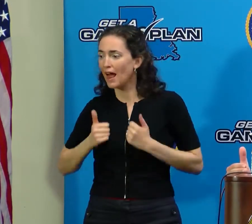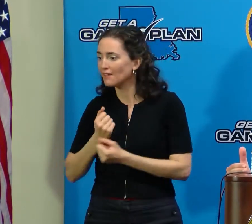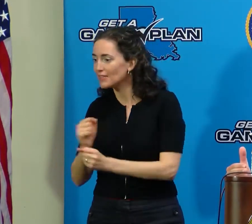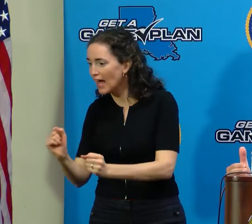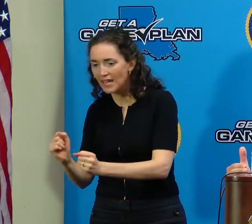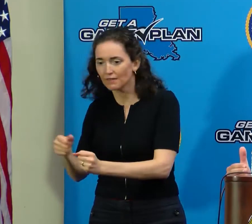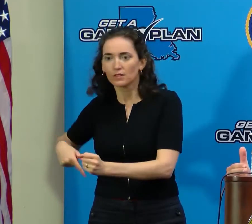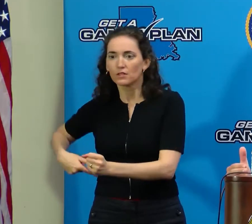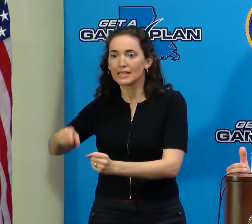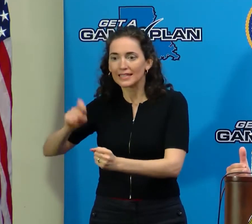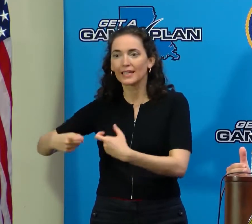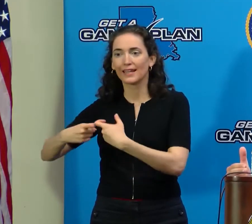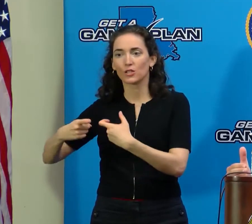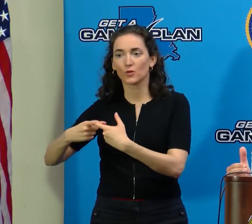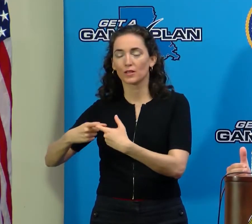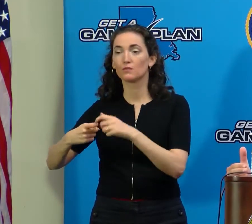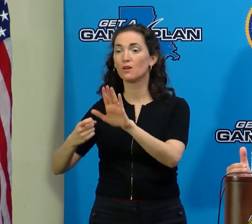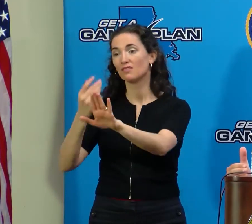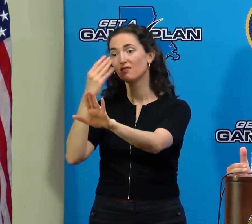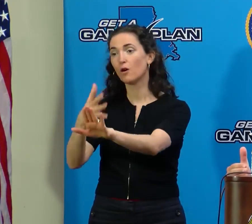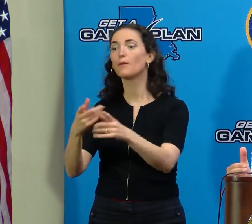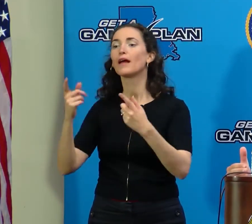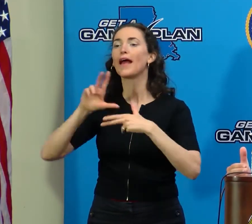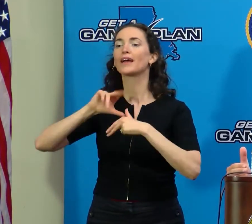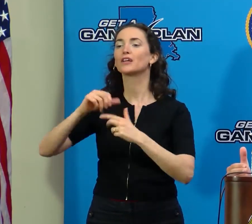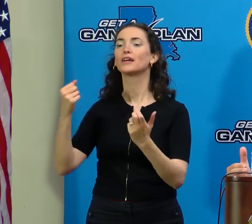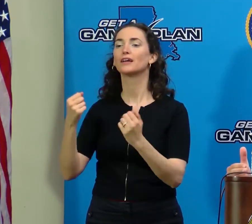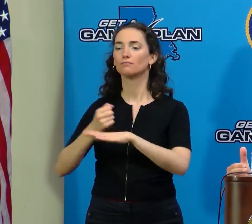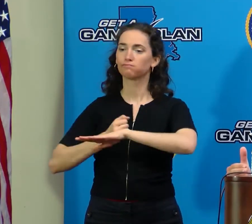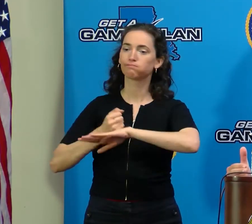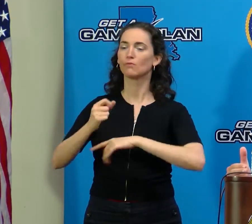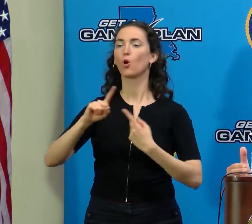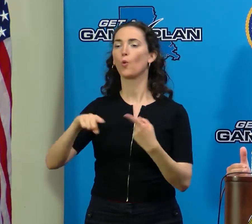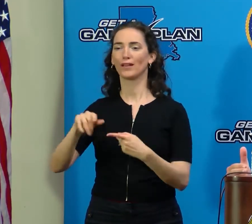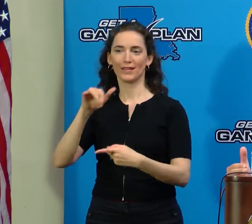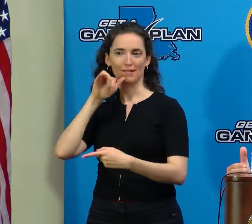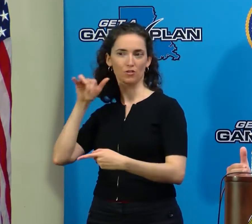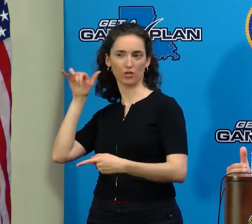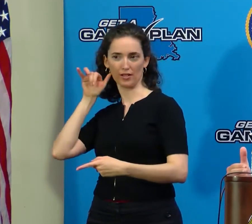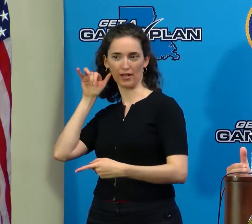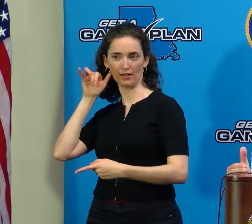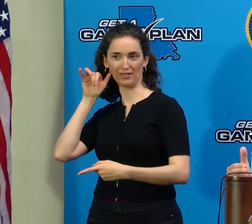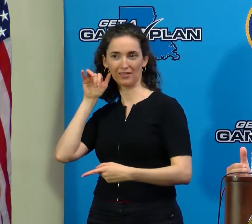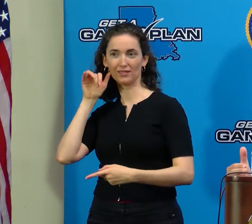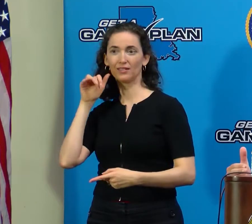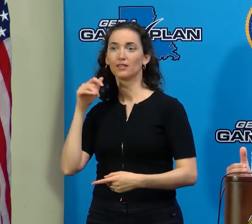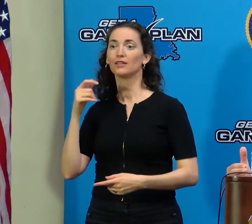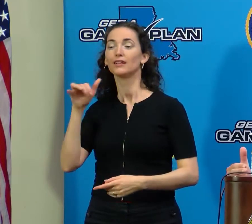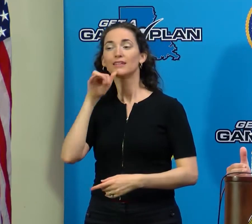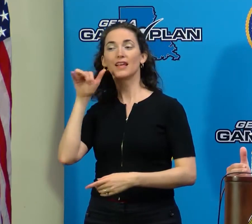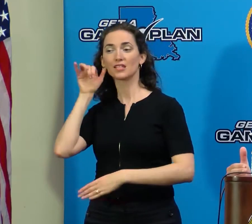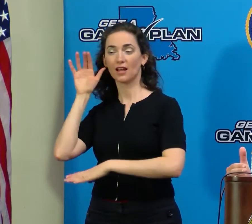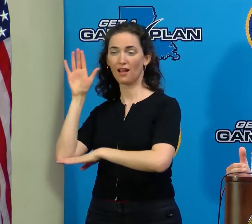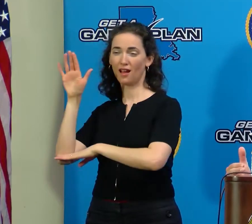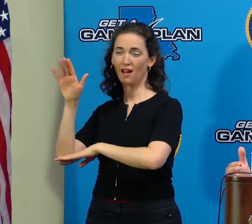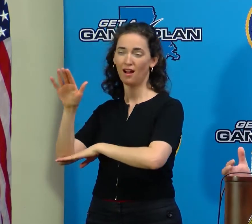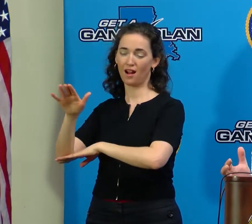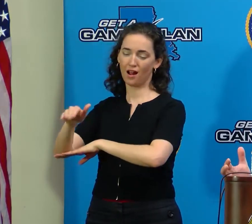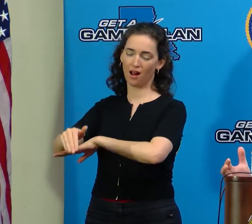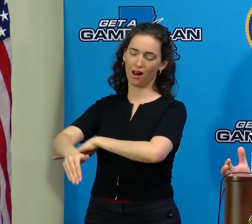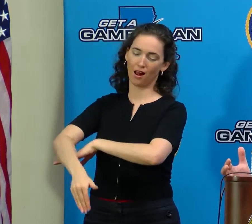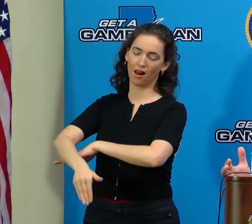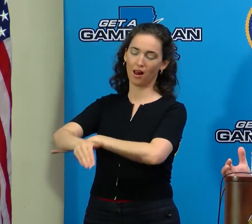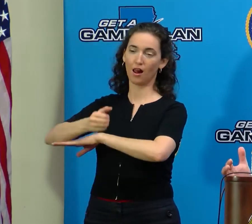storm came through yesterday. It exited our state very, very late yesterday, almost still